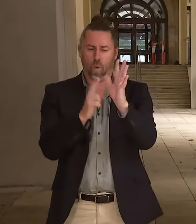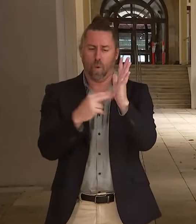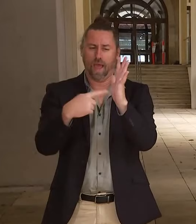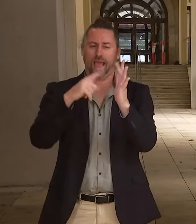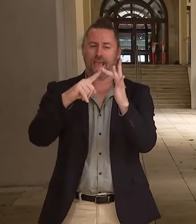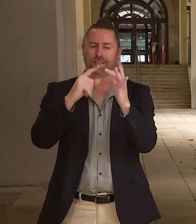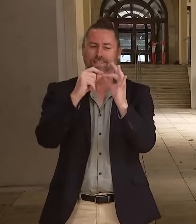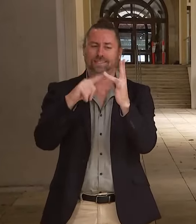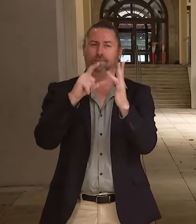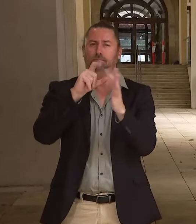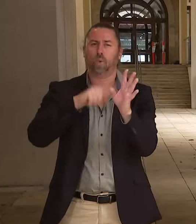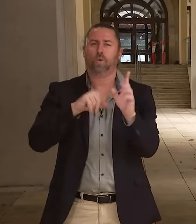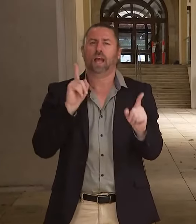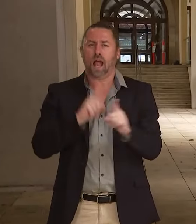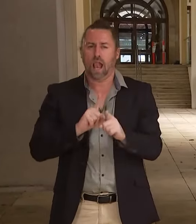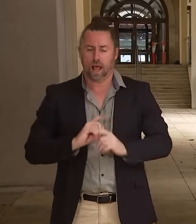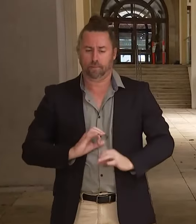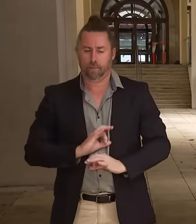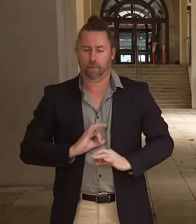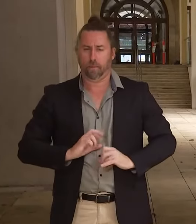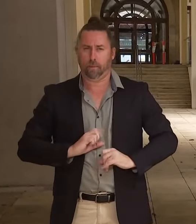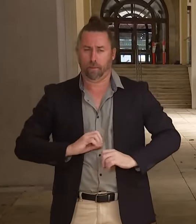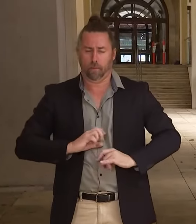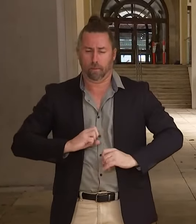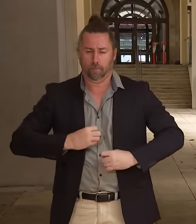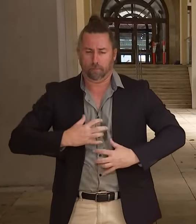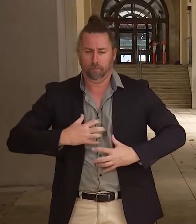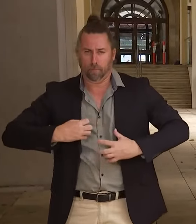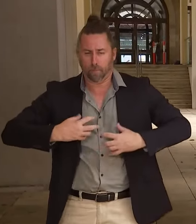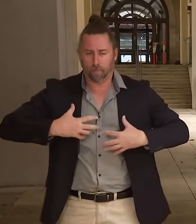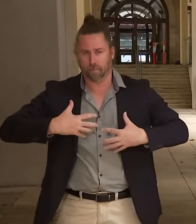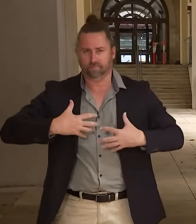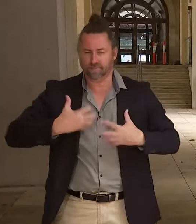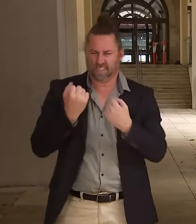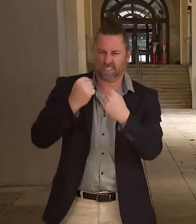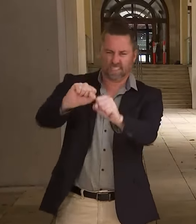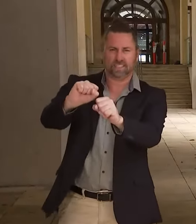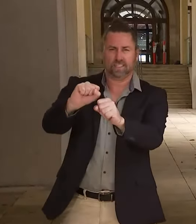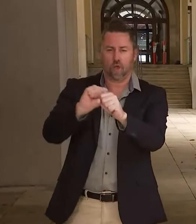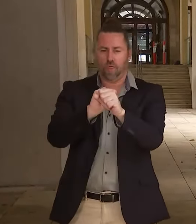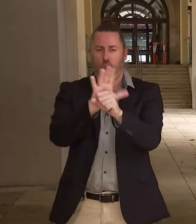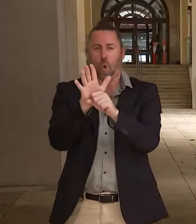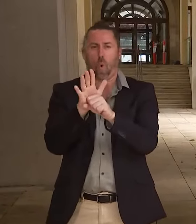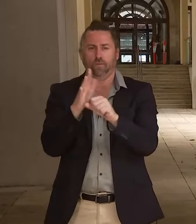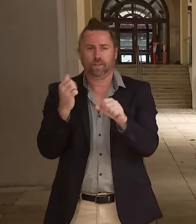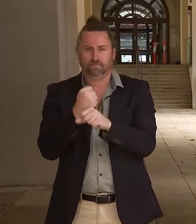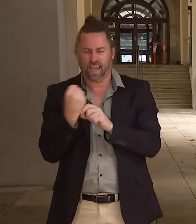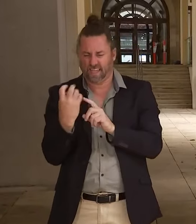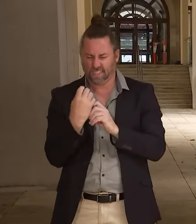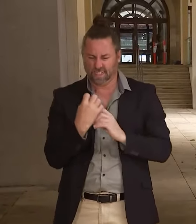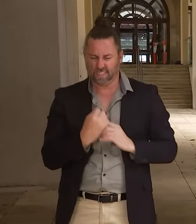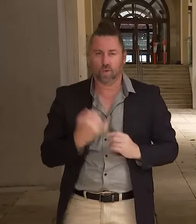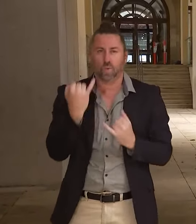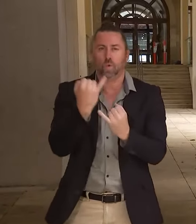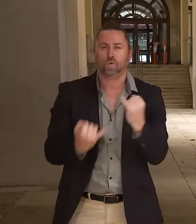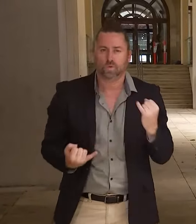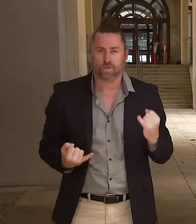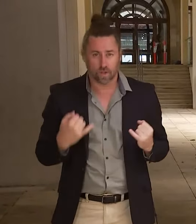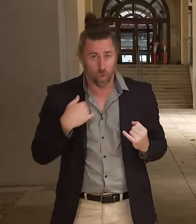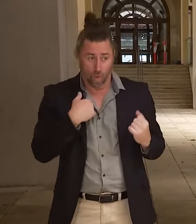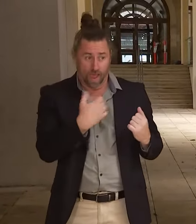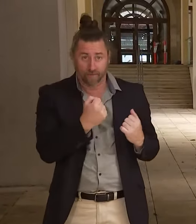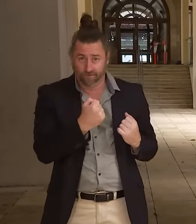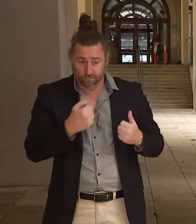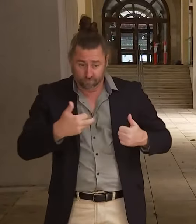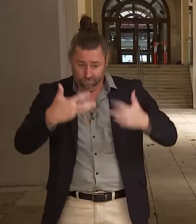So that's why I wanted to focus on that metric. And that's what we've been working on with the statisticians overnight because you've been asking about this